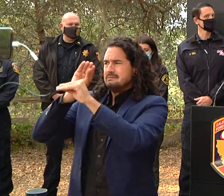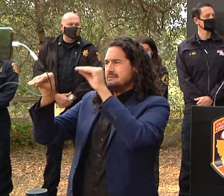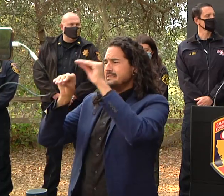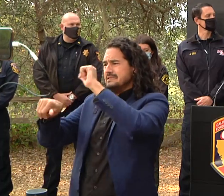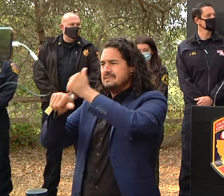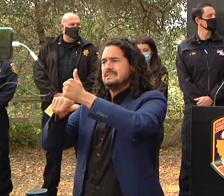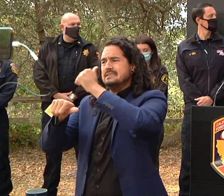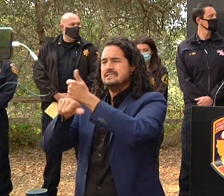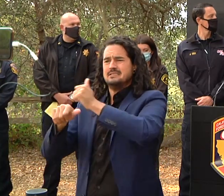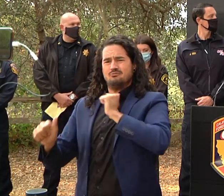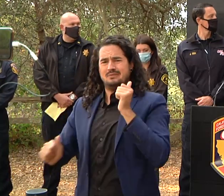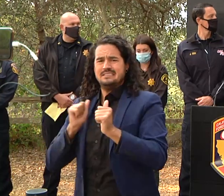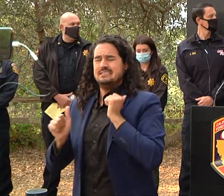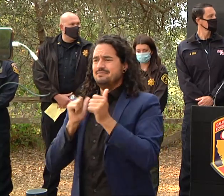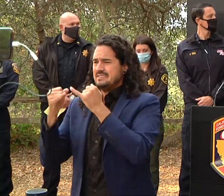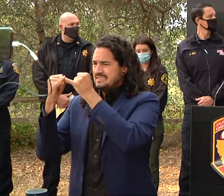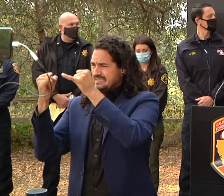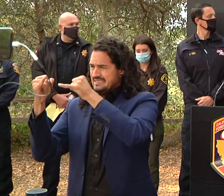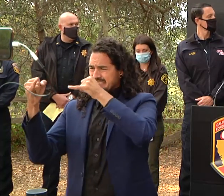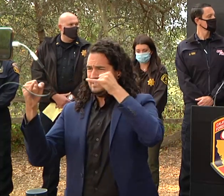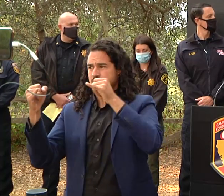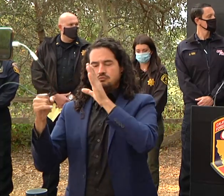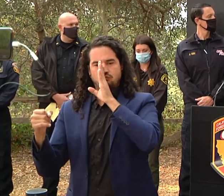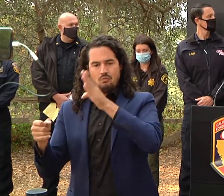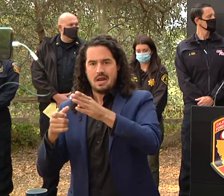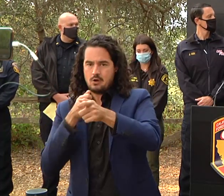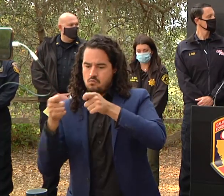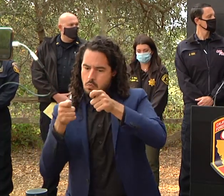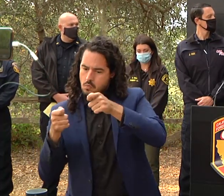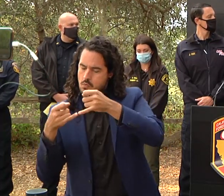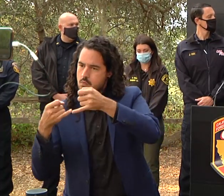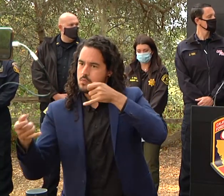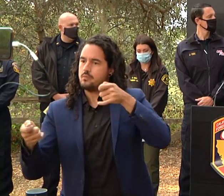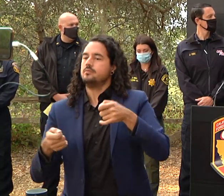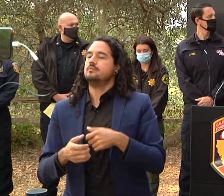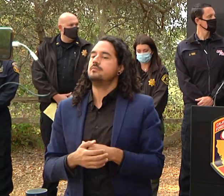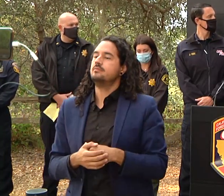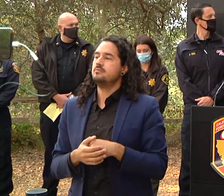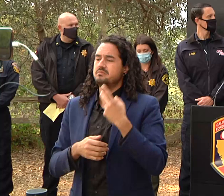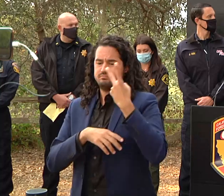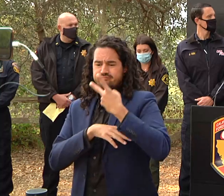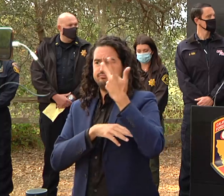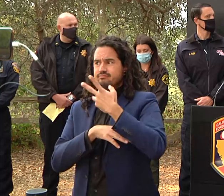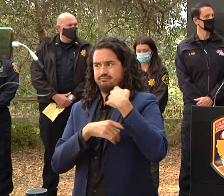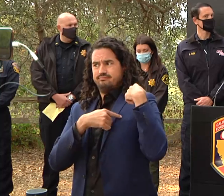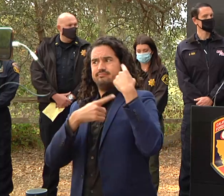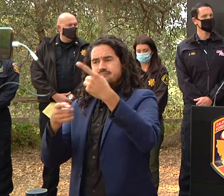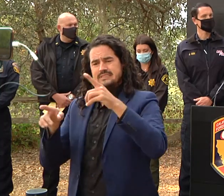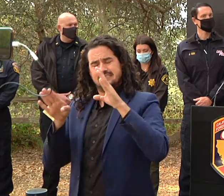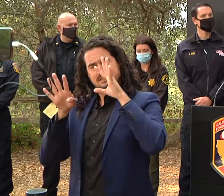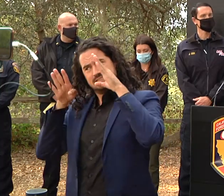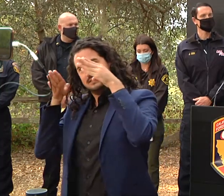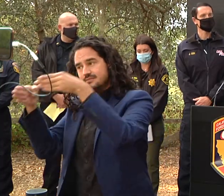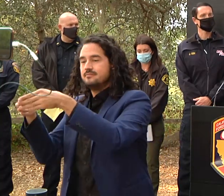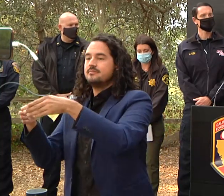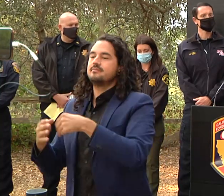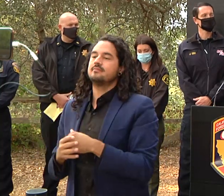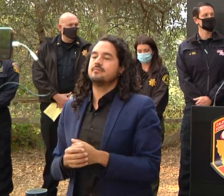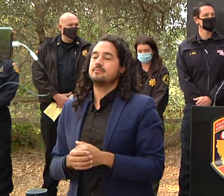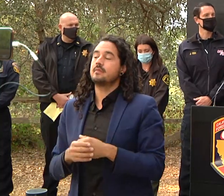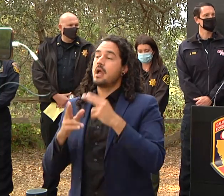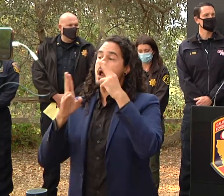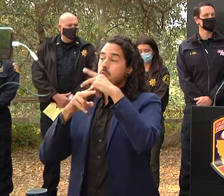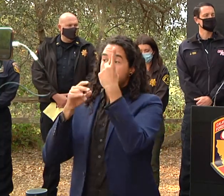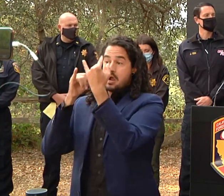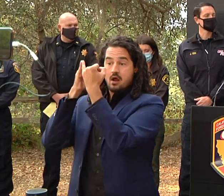so for the coming days a lot of work is going to be concentrated on that area moving down the highway 1 corridor again it's looking a lot really good we're doing a lot of mop